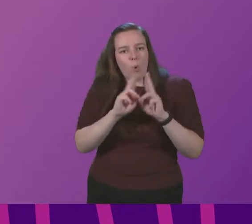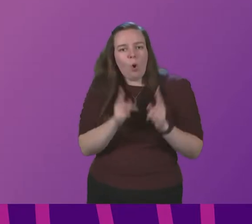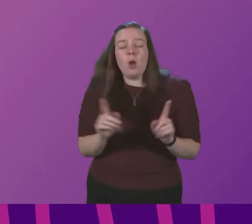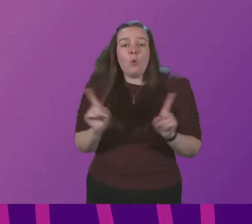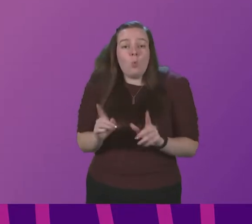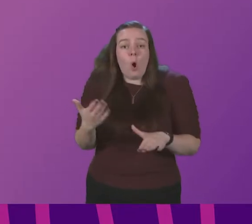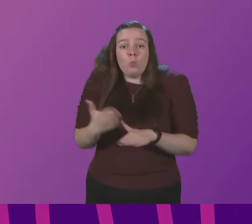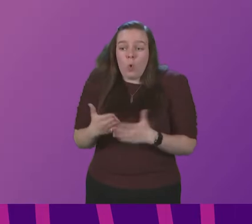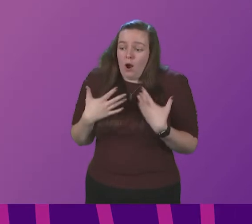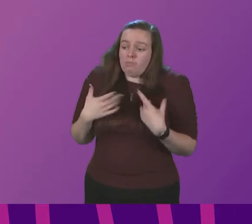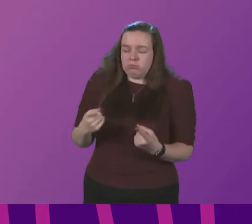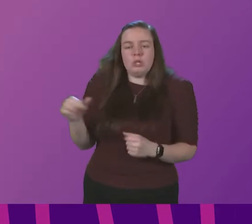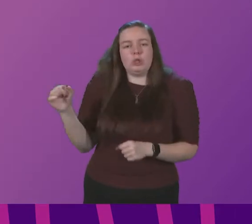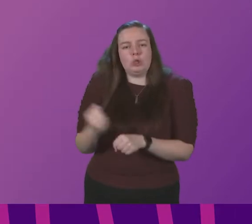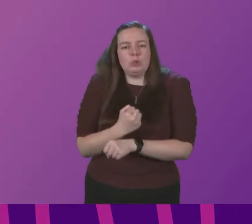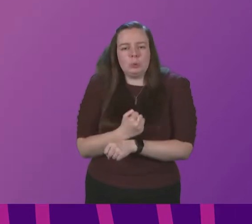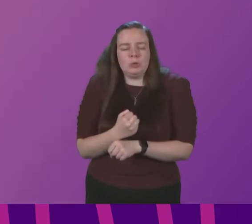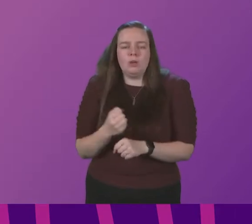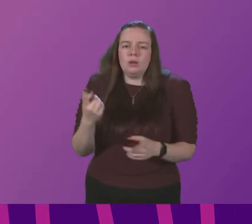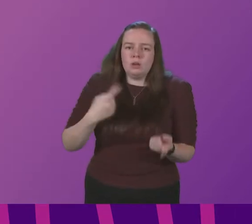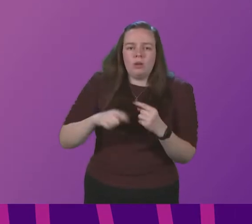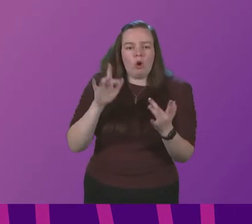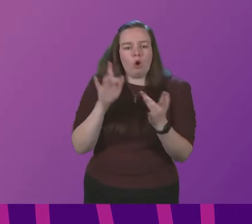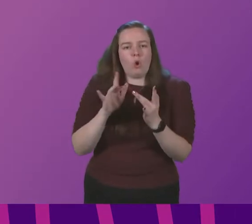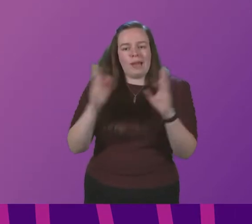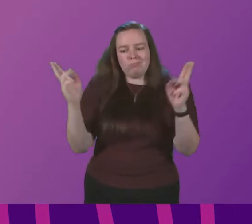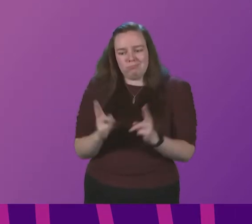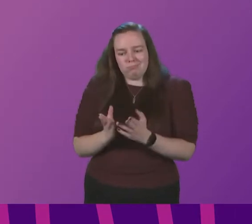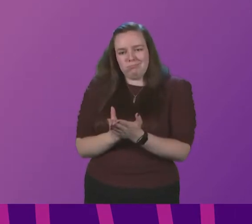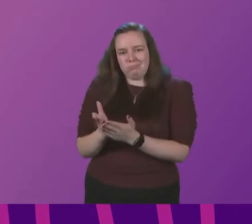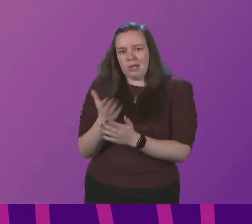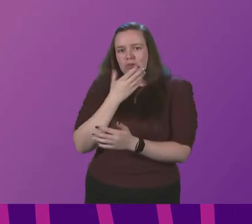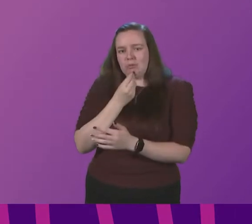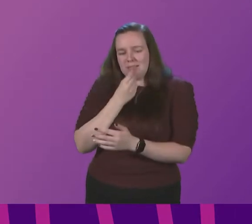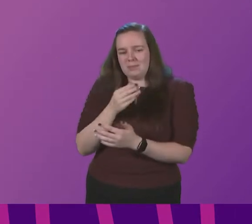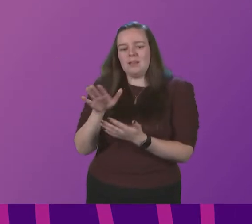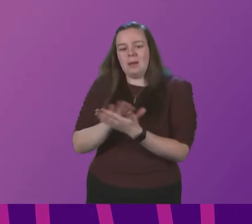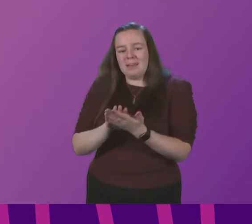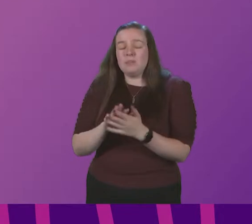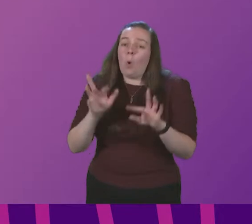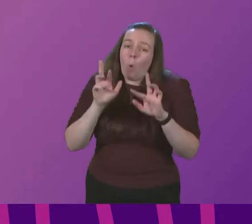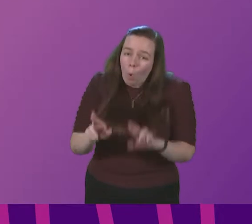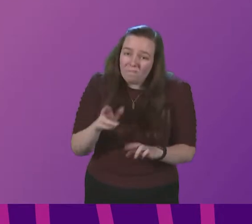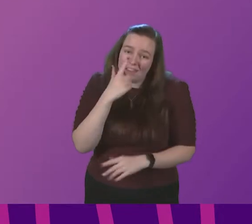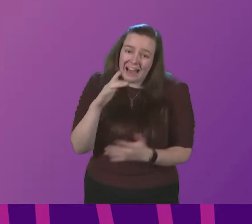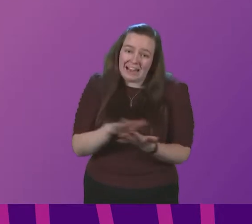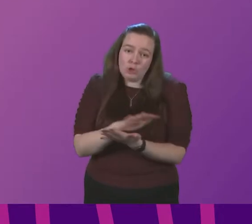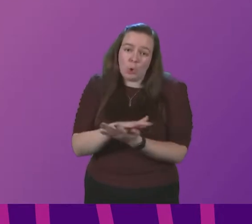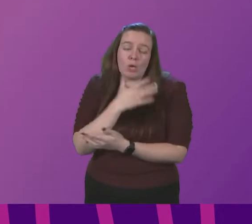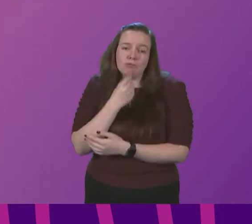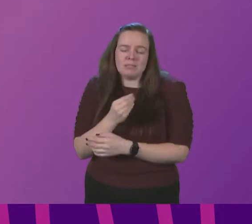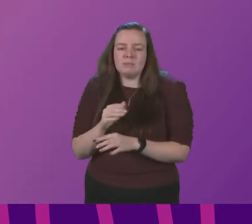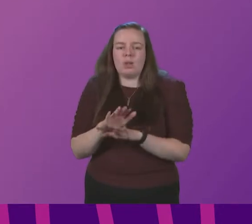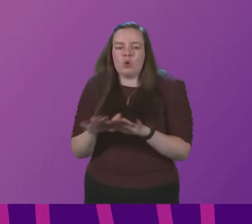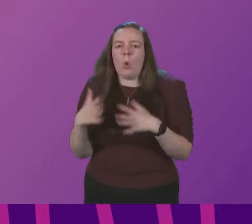for us let us do it and all just take our contacts down in the run up to Christmas then we can hopefully enjoy Christmas and not